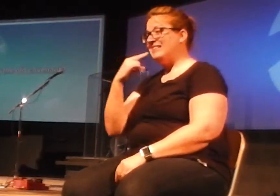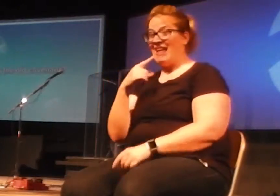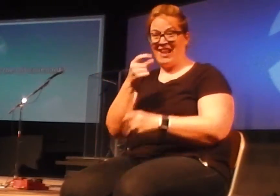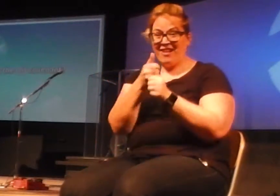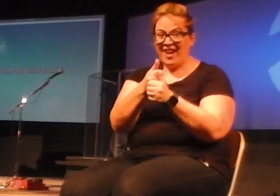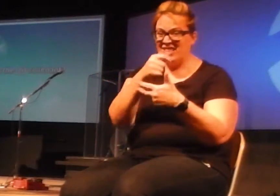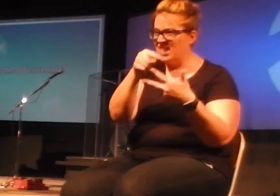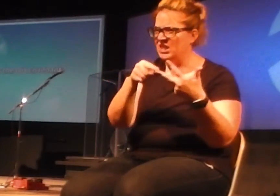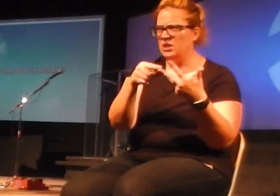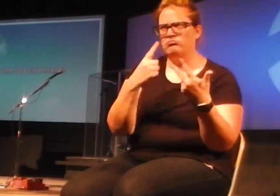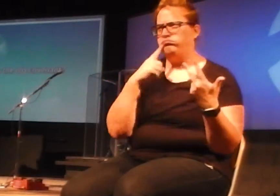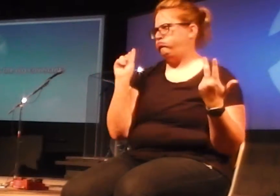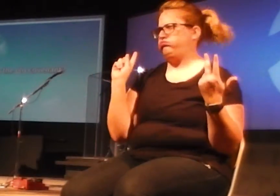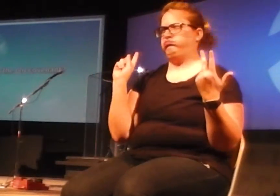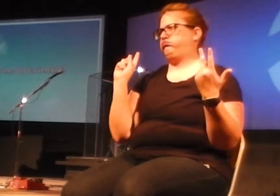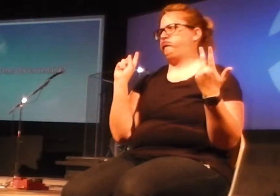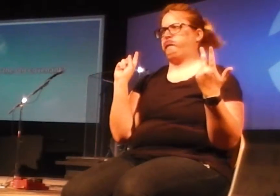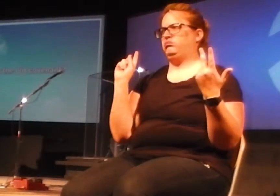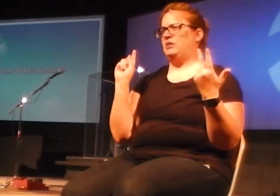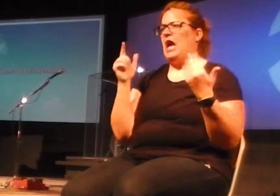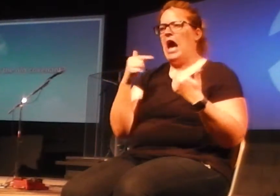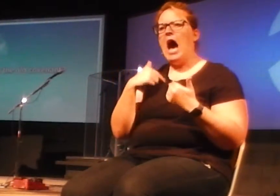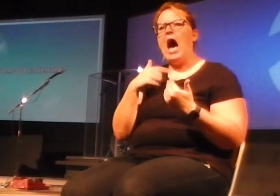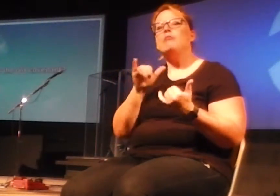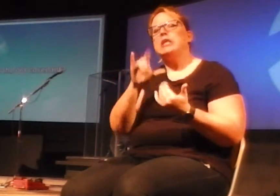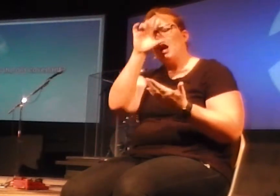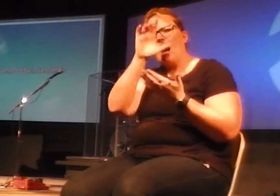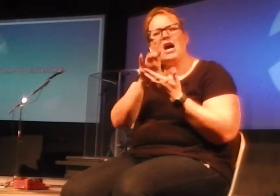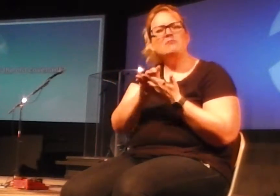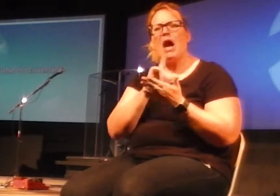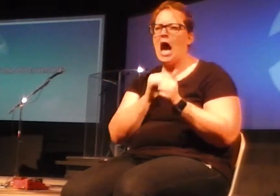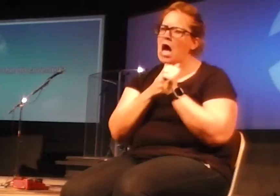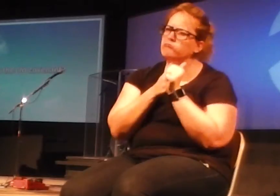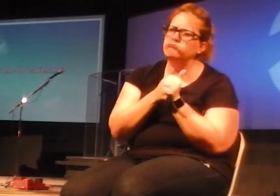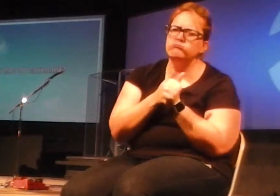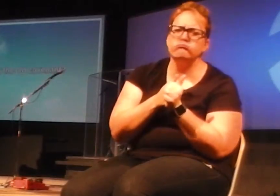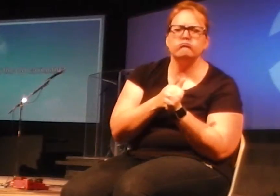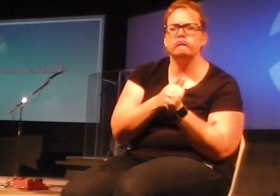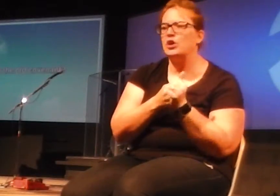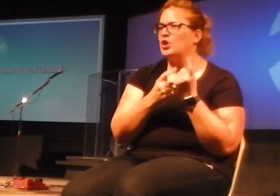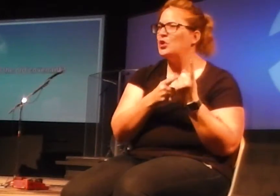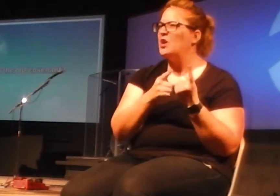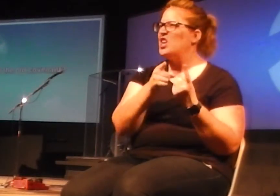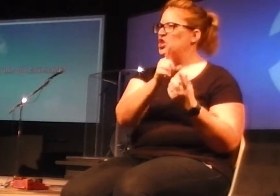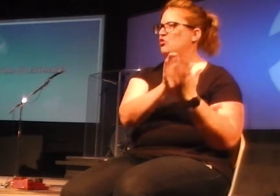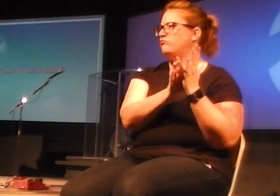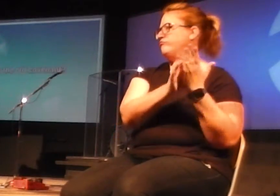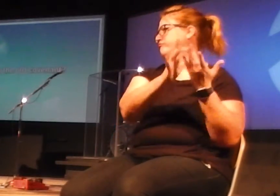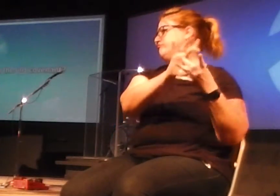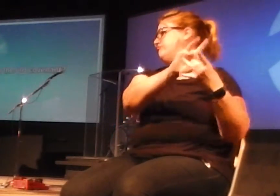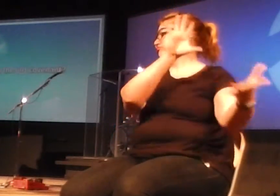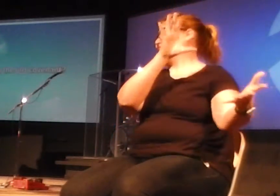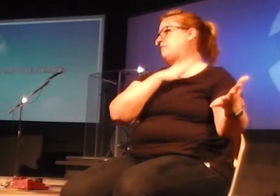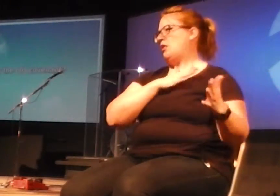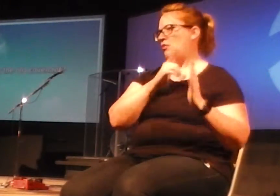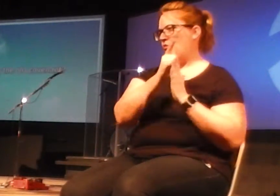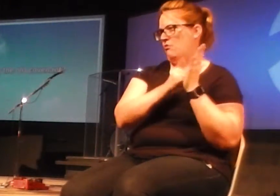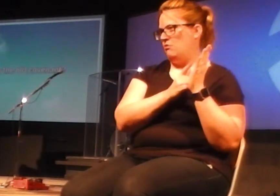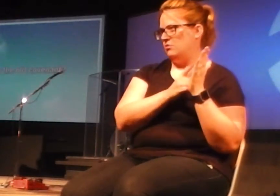work. God says, even though I was a husband to you, even though I was faithful to you, he's saying, you broke those laws. You couldn't do